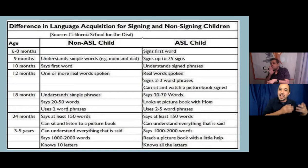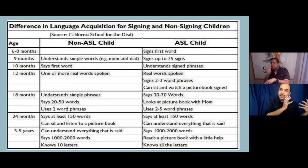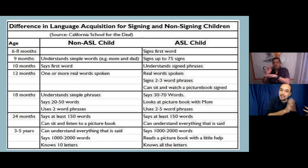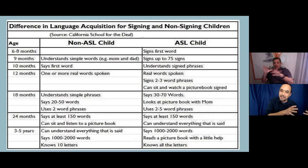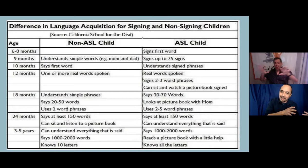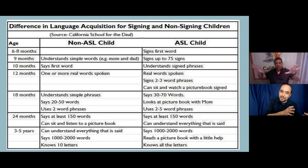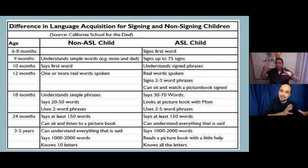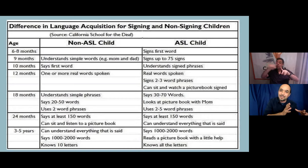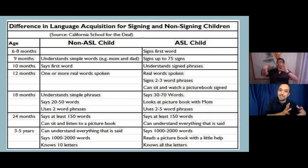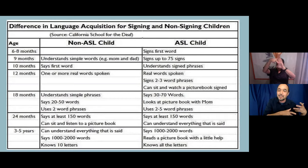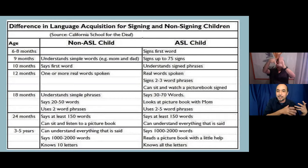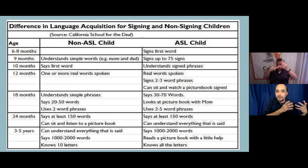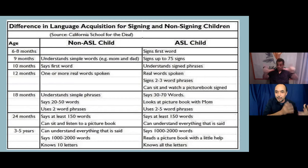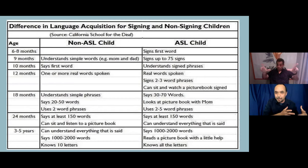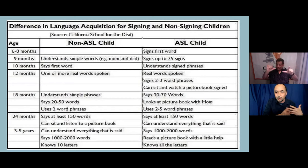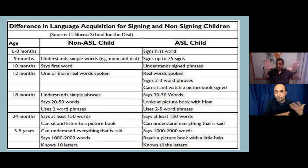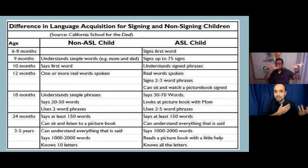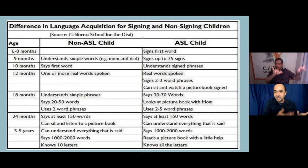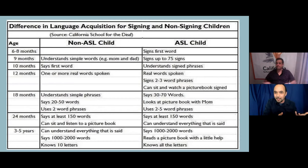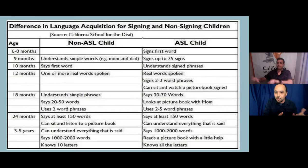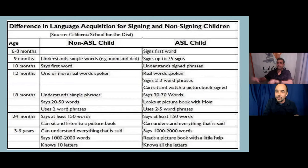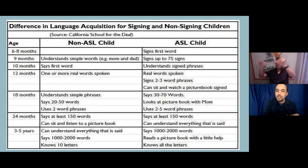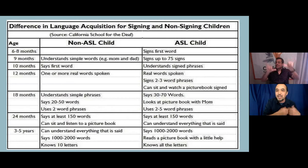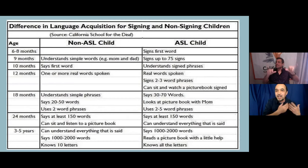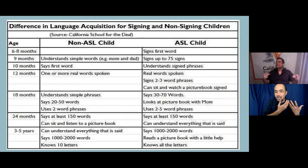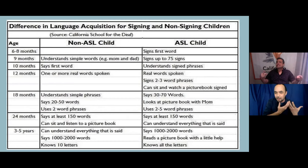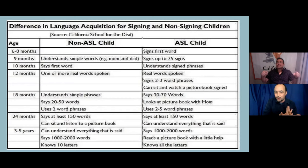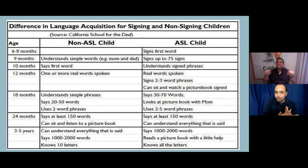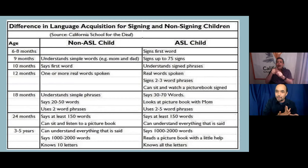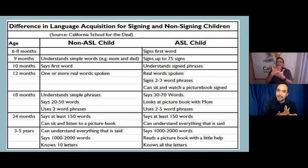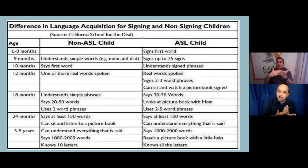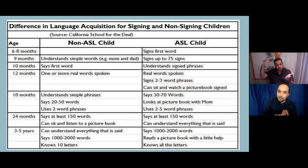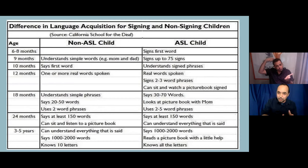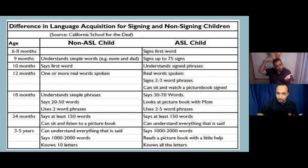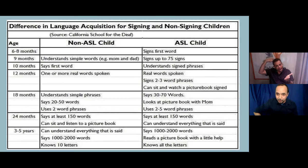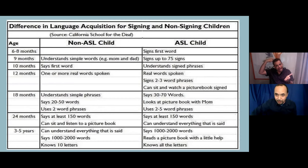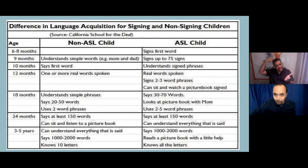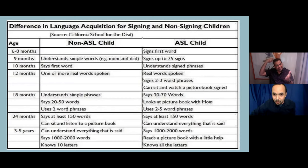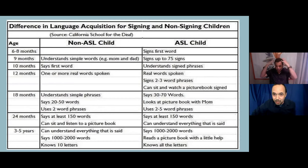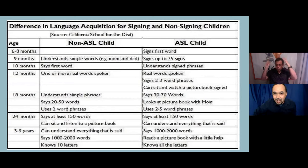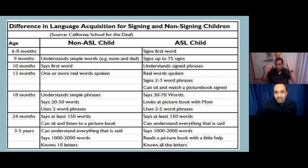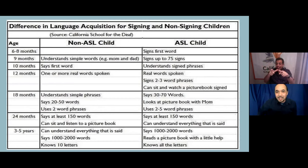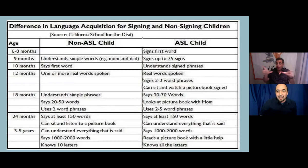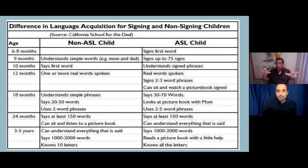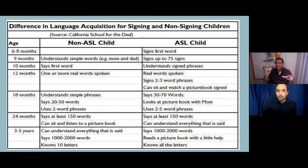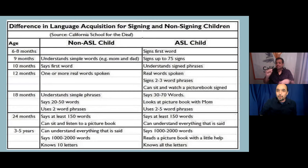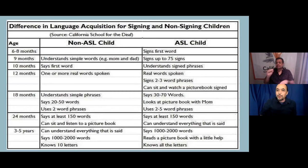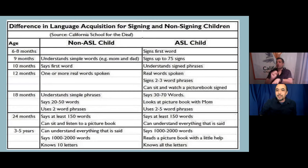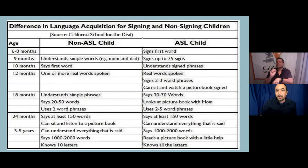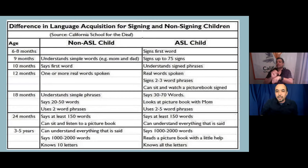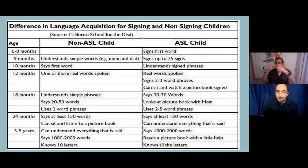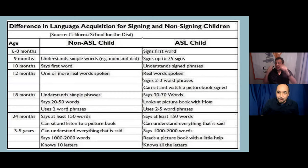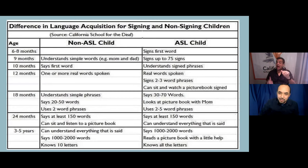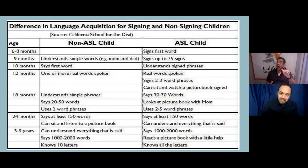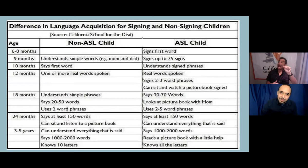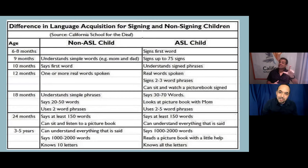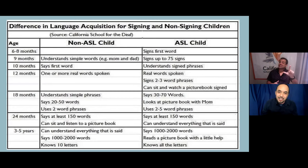and then the deaf kid is in the environment where there is sign language uh rather than spoken language and again so what we're really